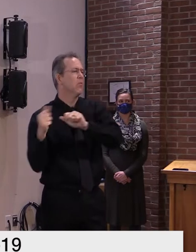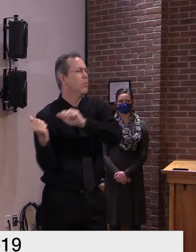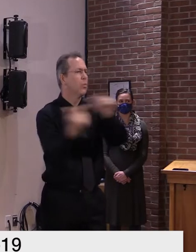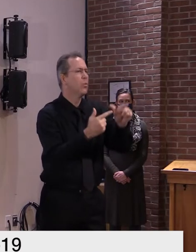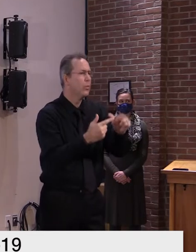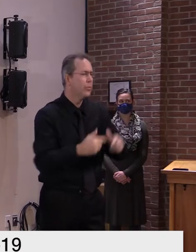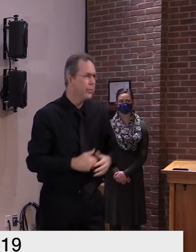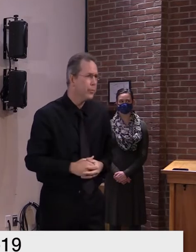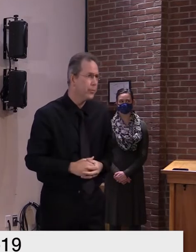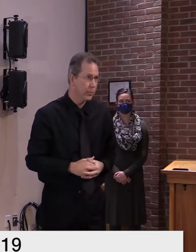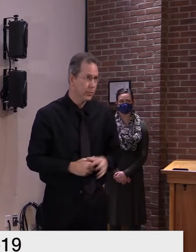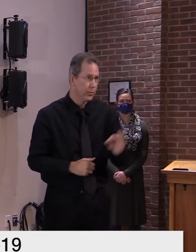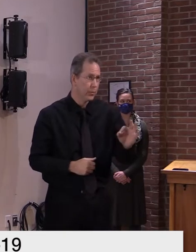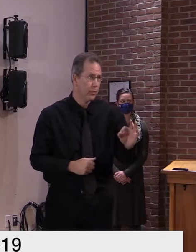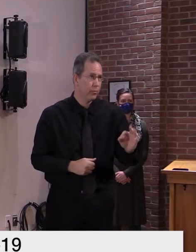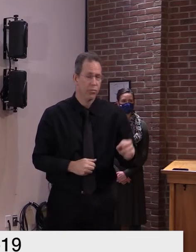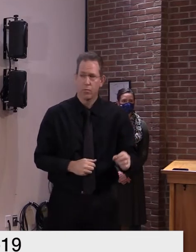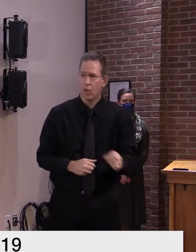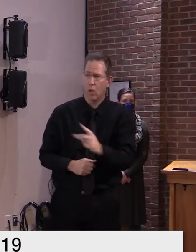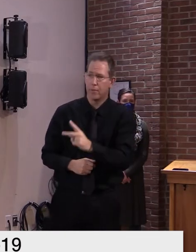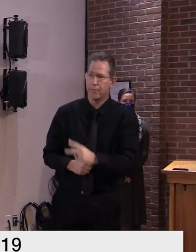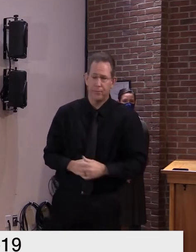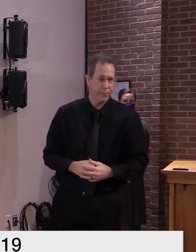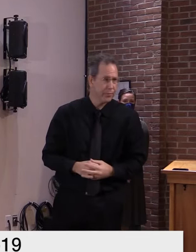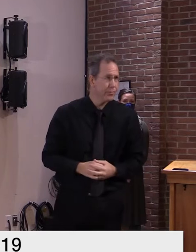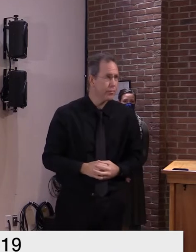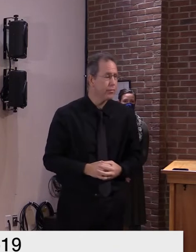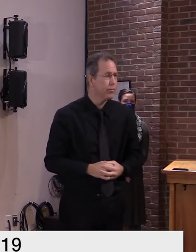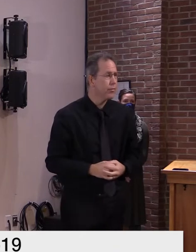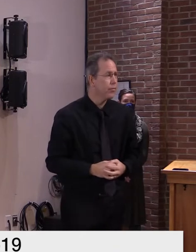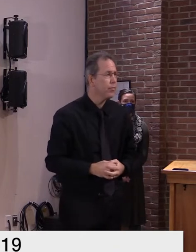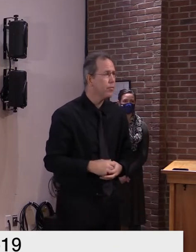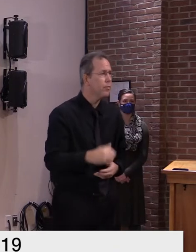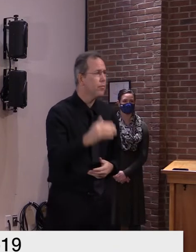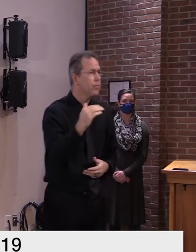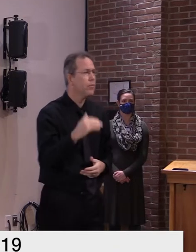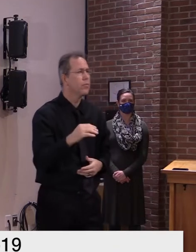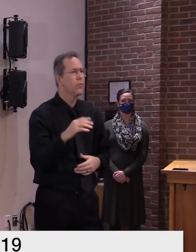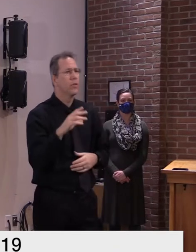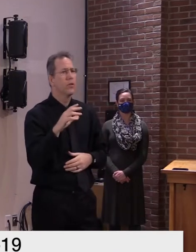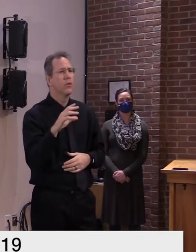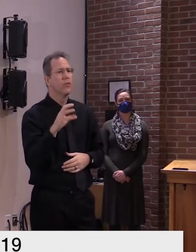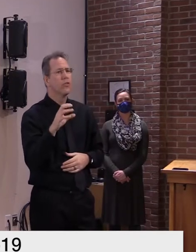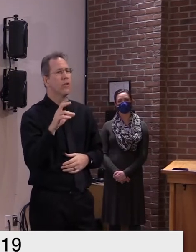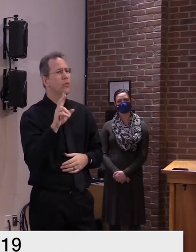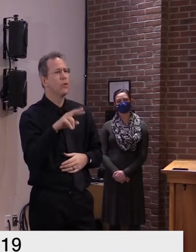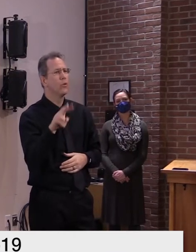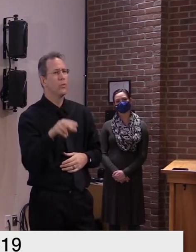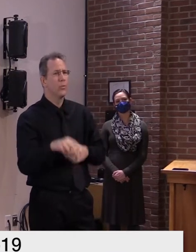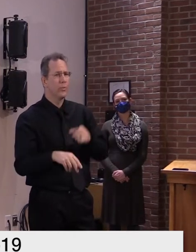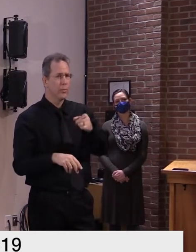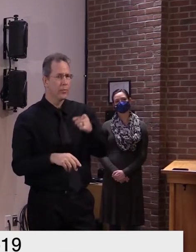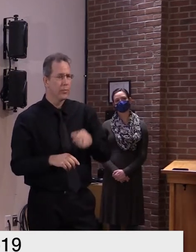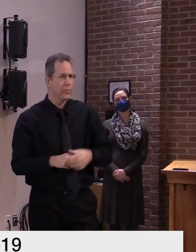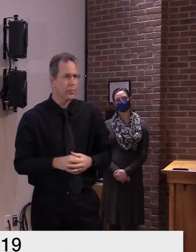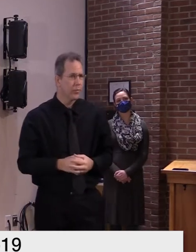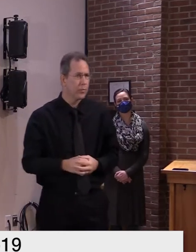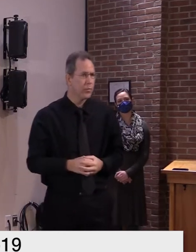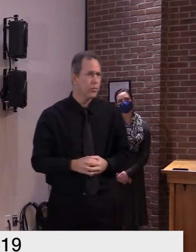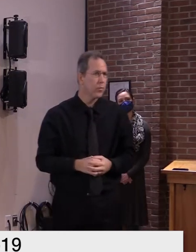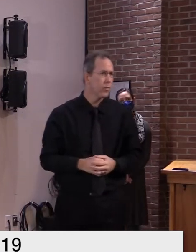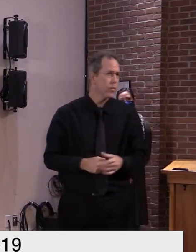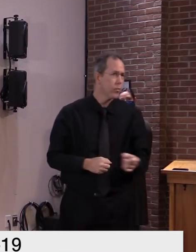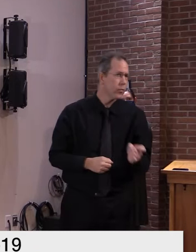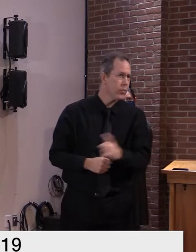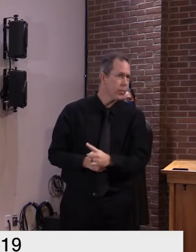given that uh the the uh emergency order from uh